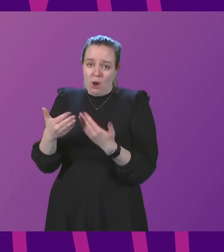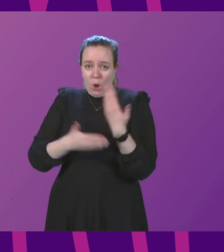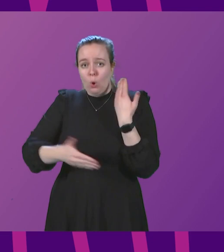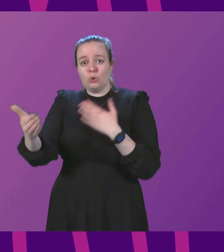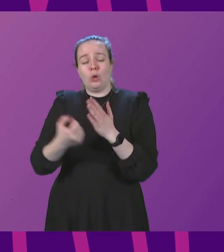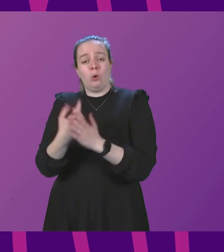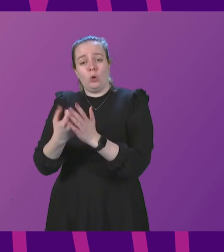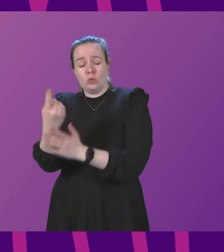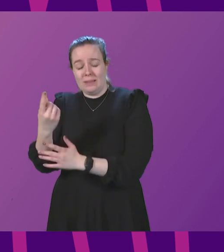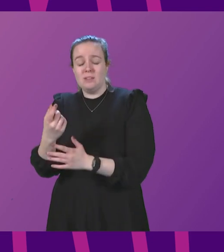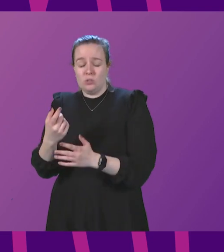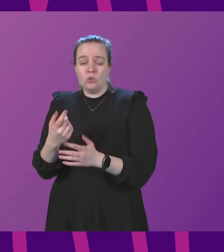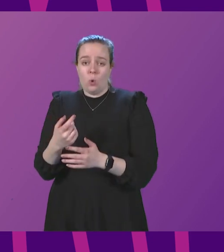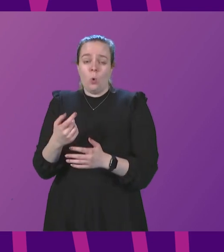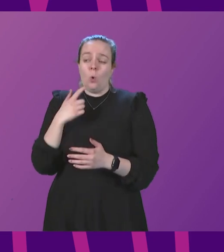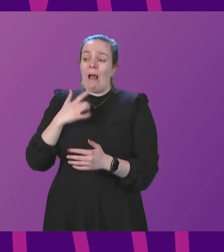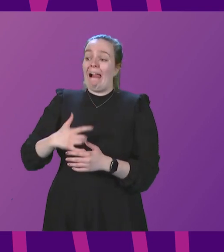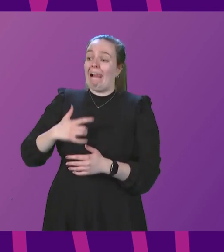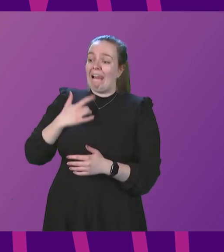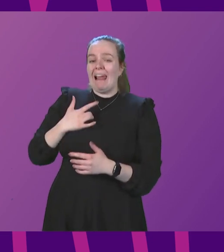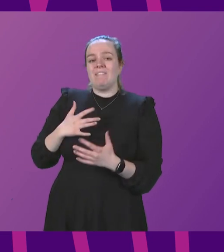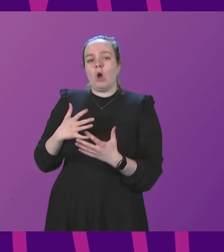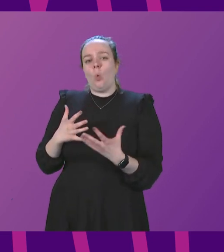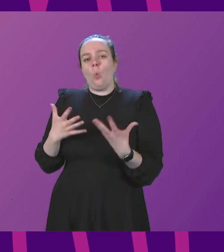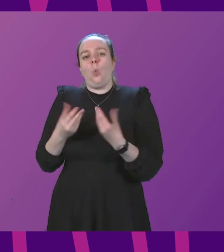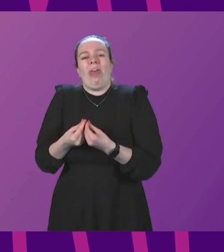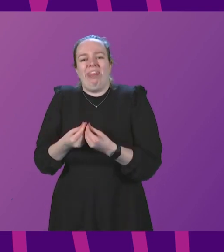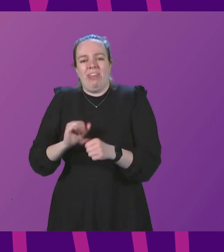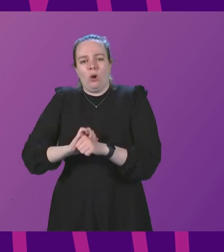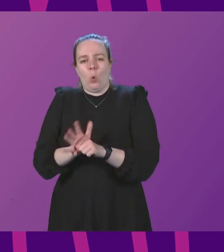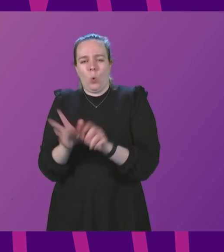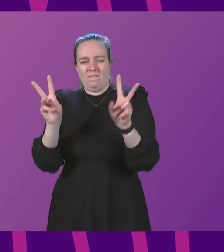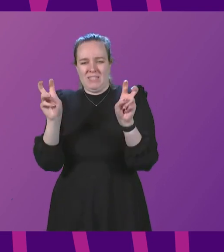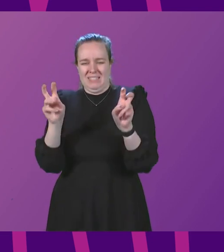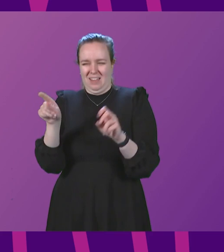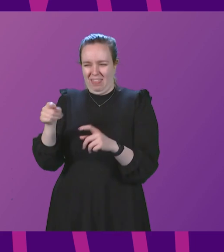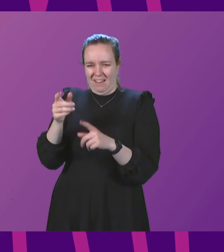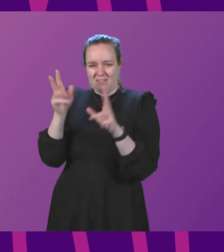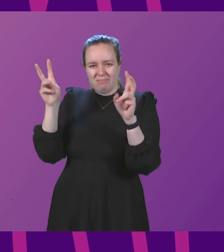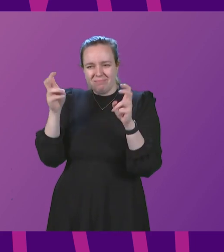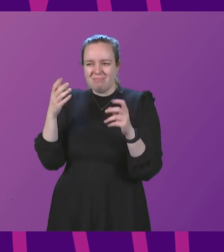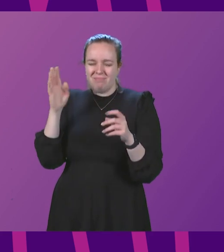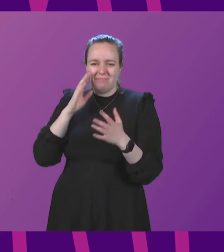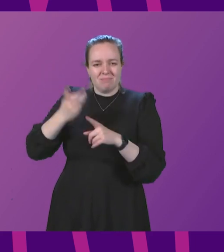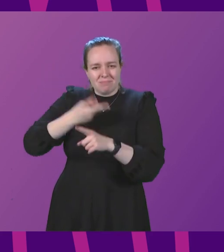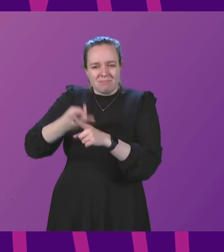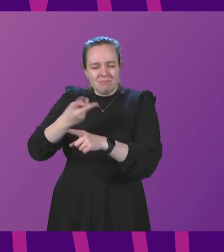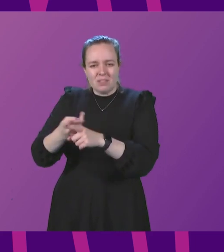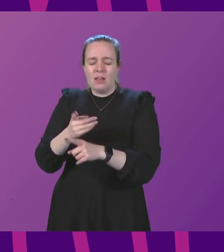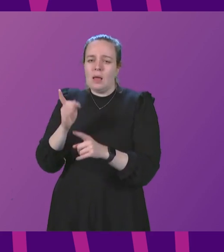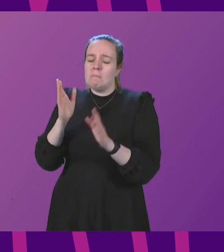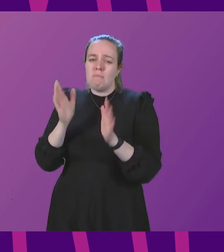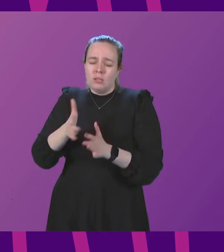so at the heart of living with COVID which is the phrase we hear more and more must be that very